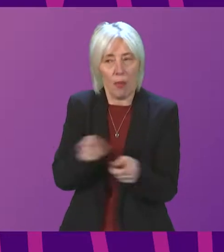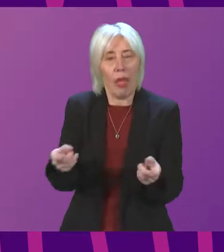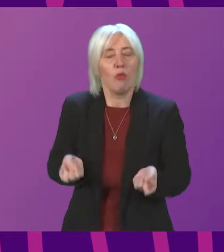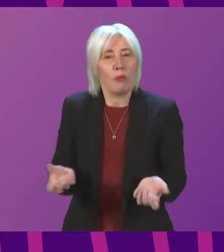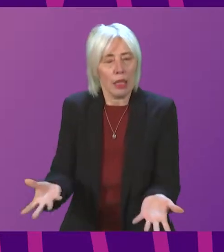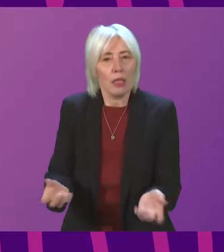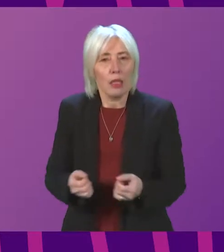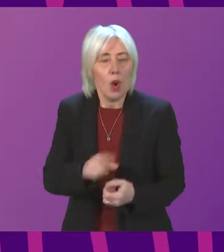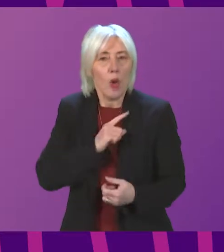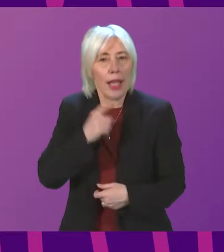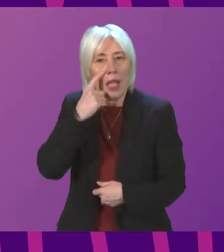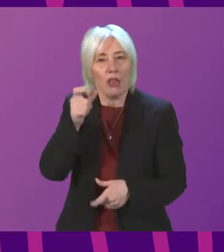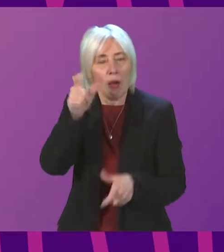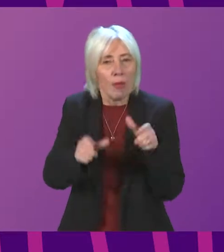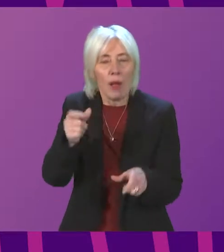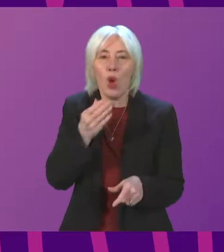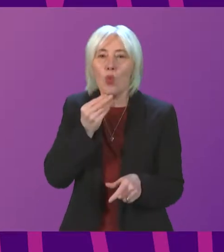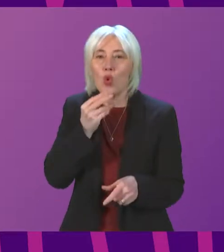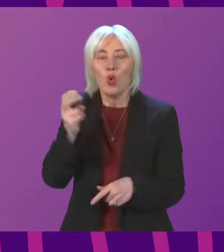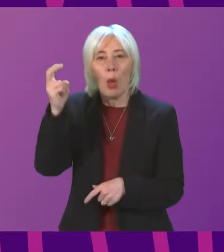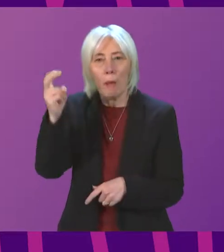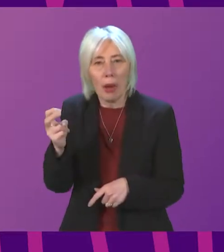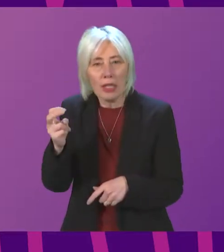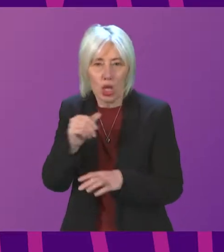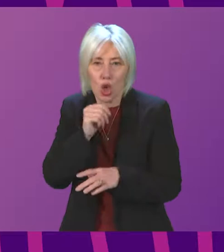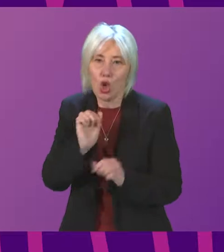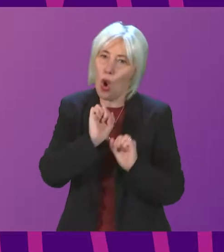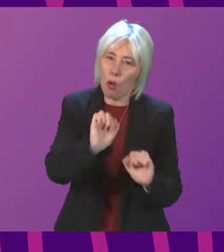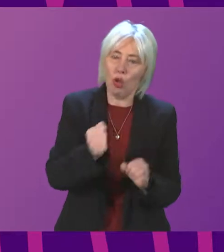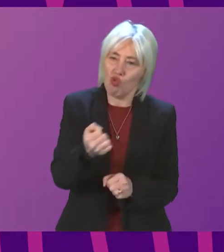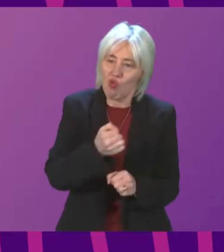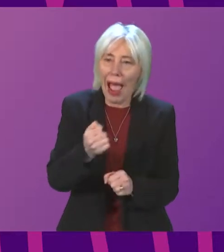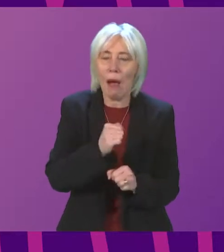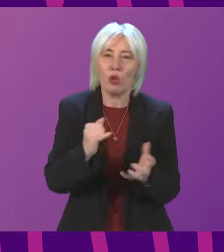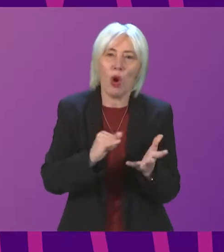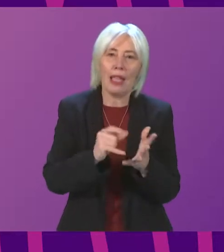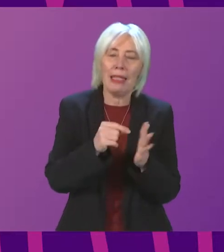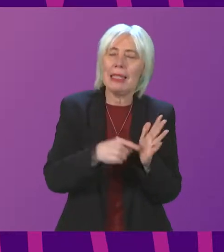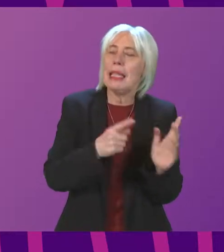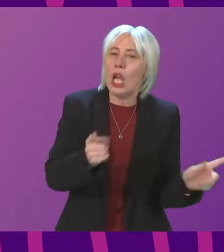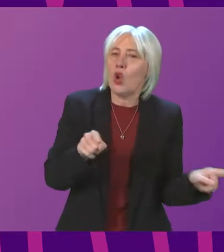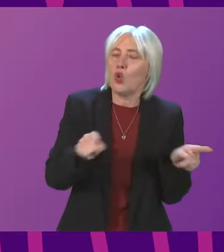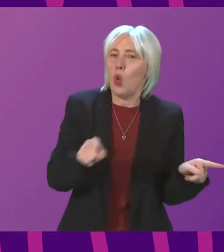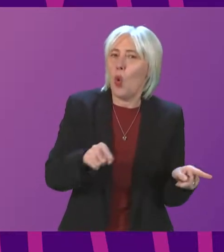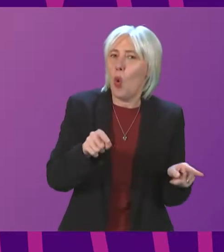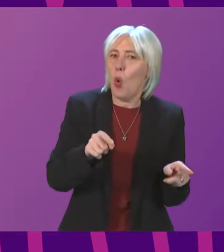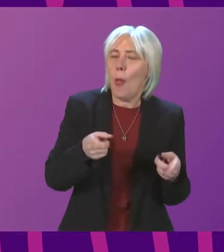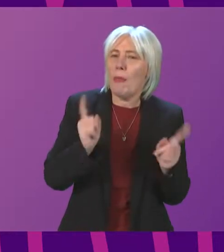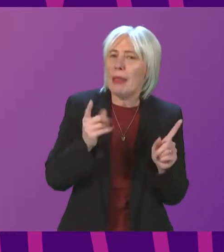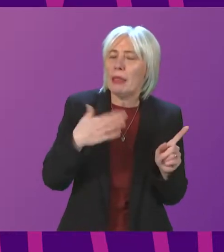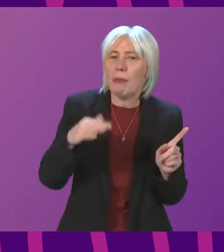youngsters will be using buses rather than their services. So I wonder if the Minister has reflected